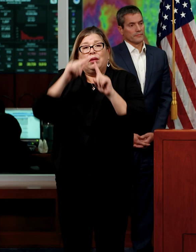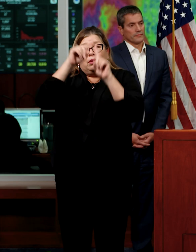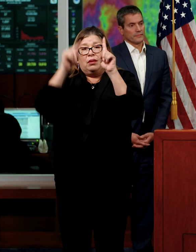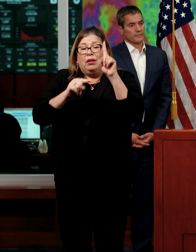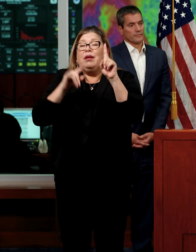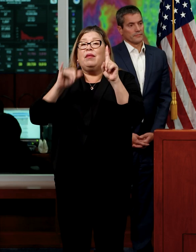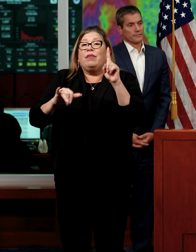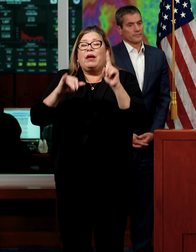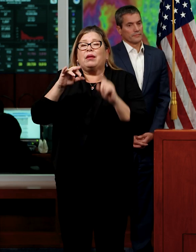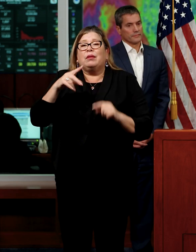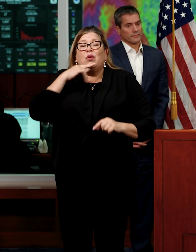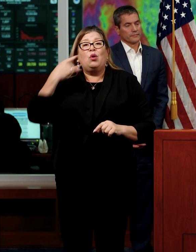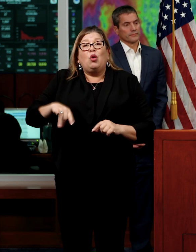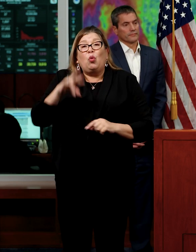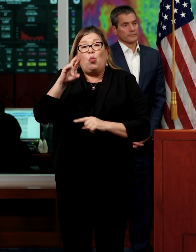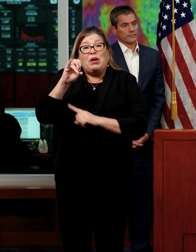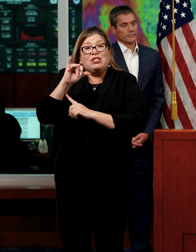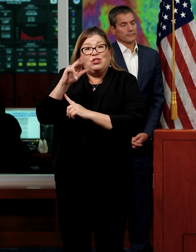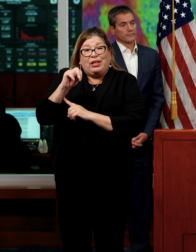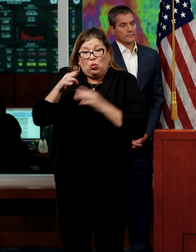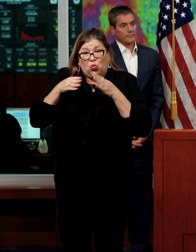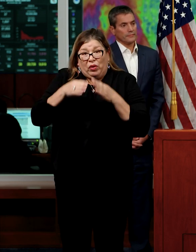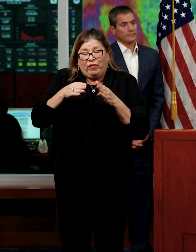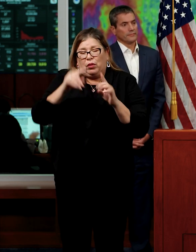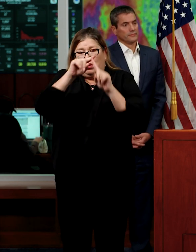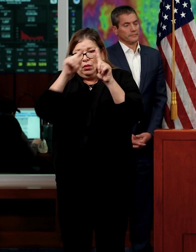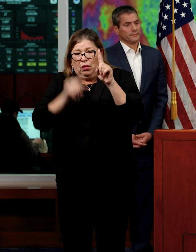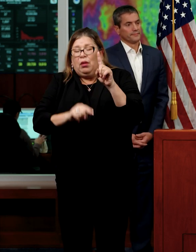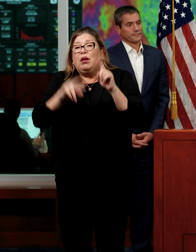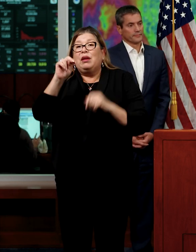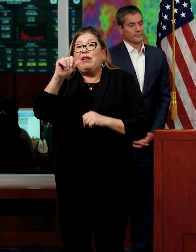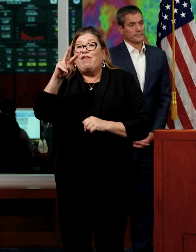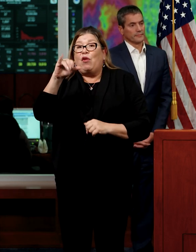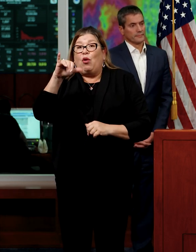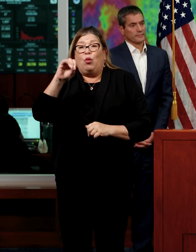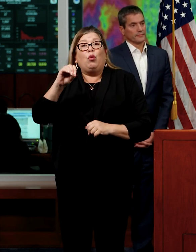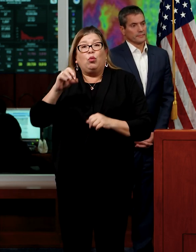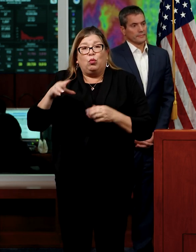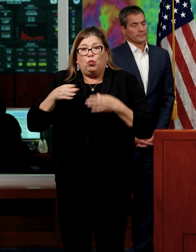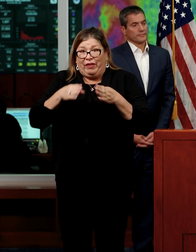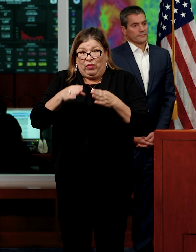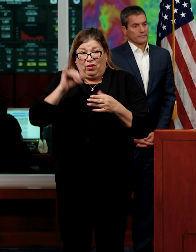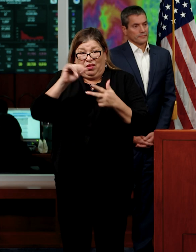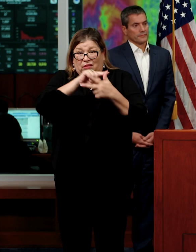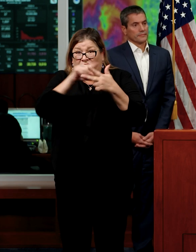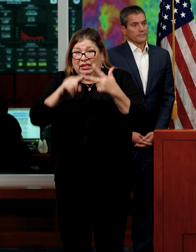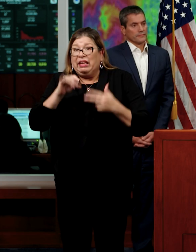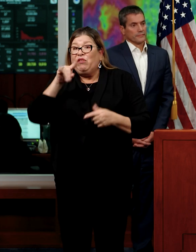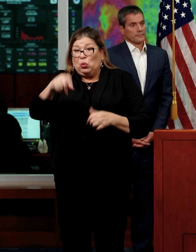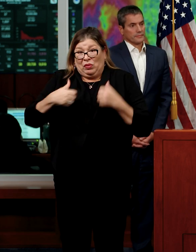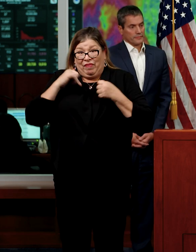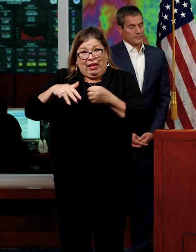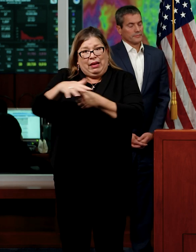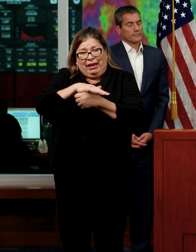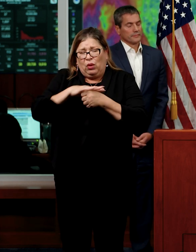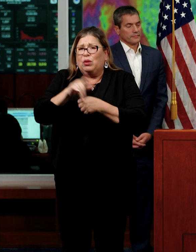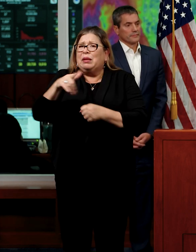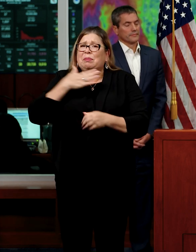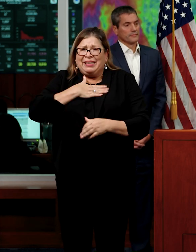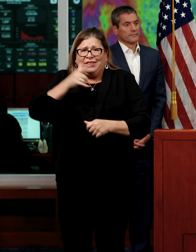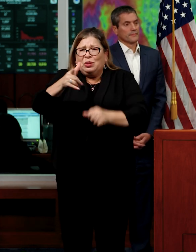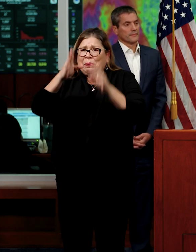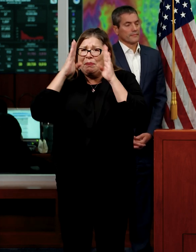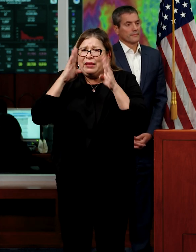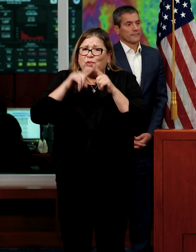Navarro River. So if you live in any of those areas, again, you need to be very attentive to your county emergency